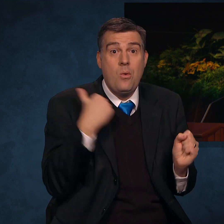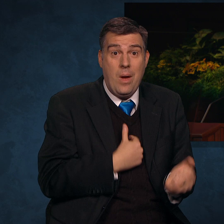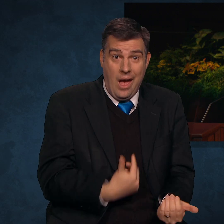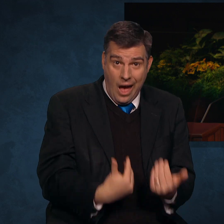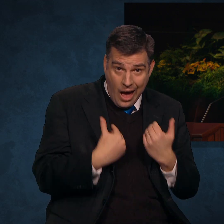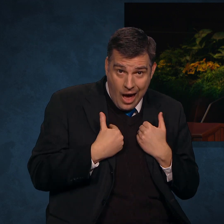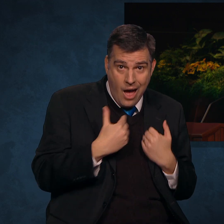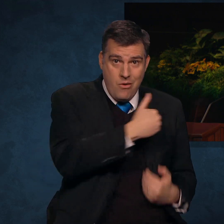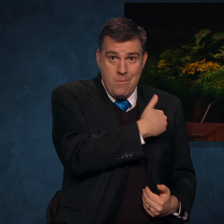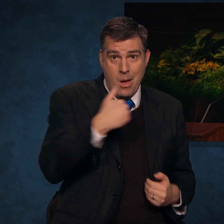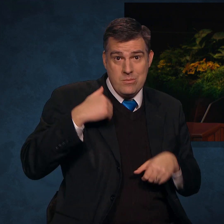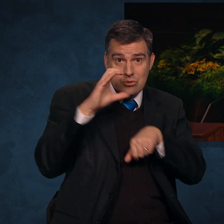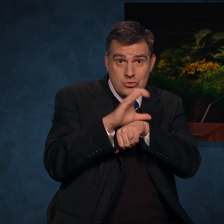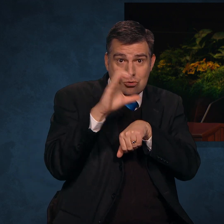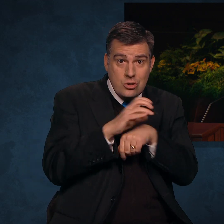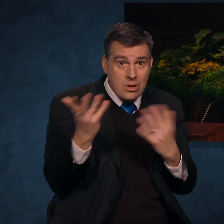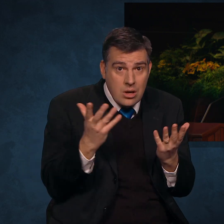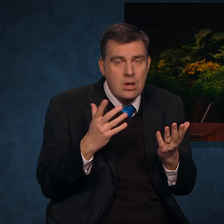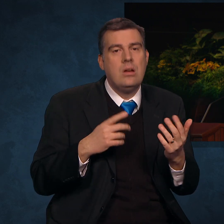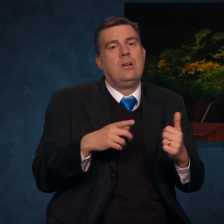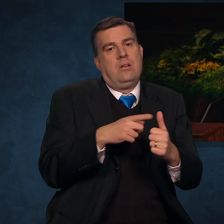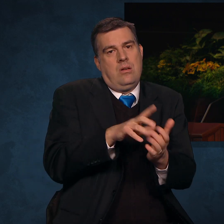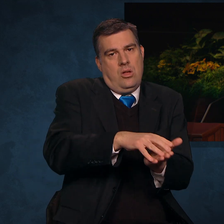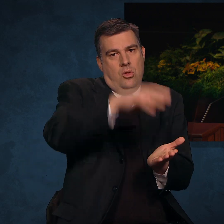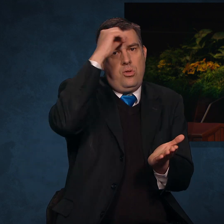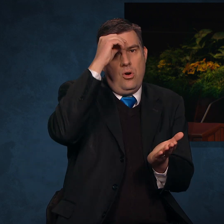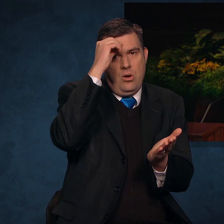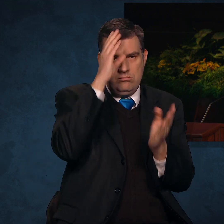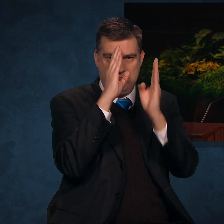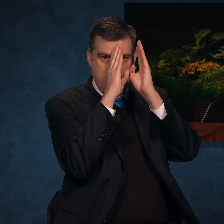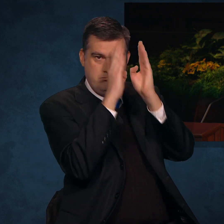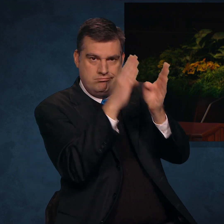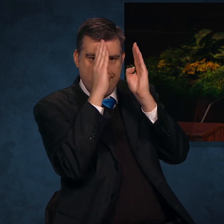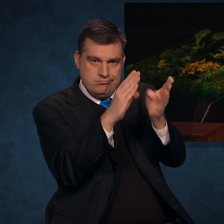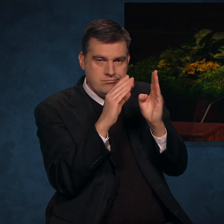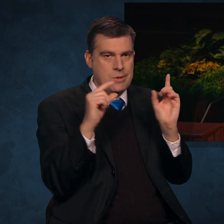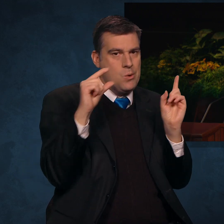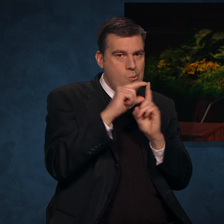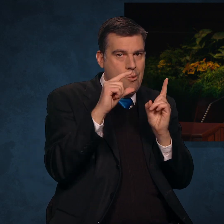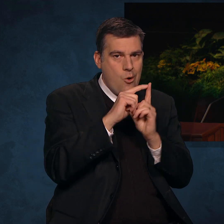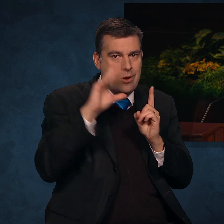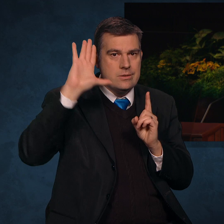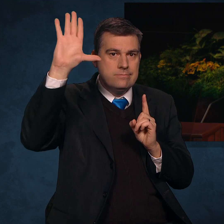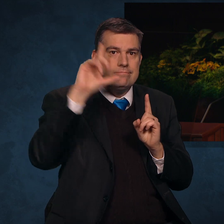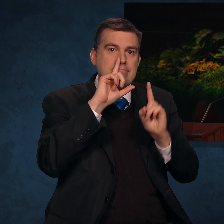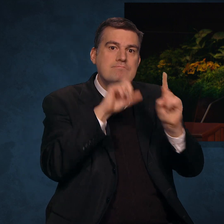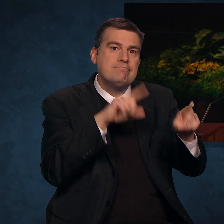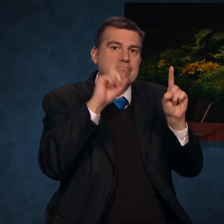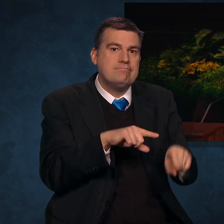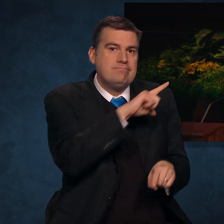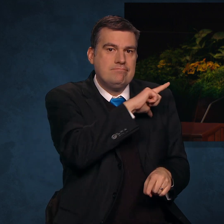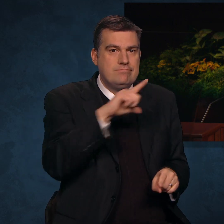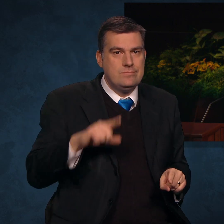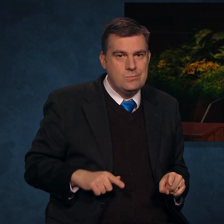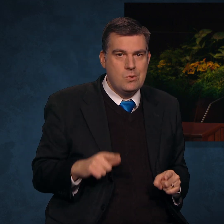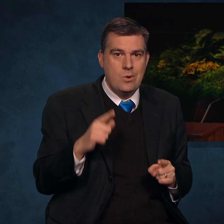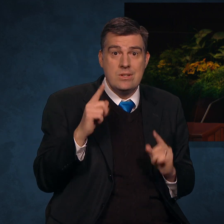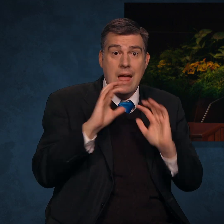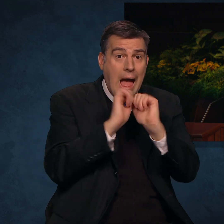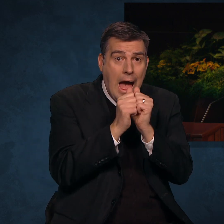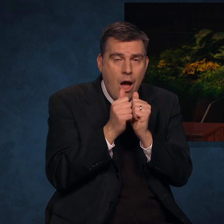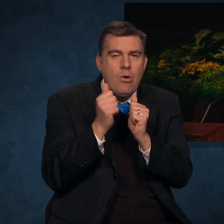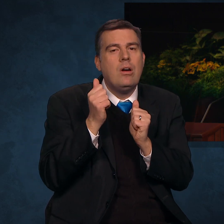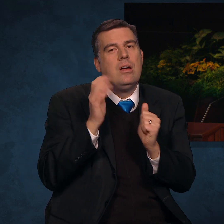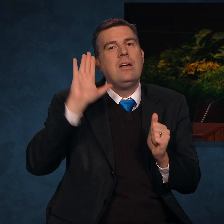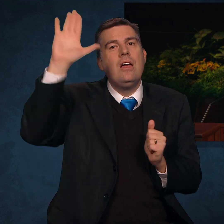of this Church is to learn to give heed to the words and commandments that the Lord shall give through His